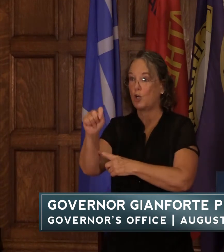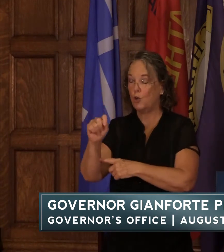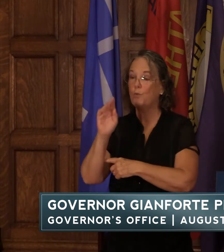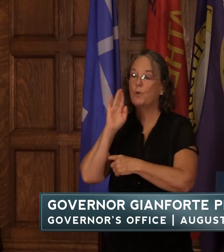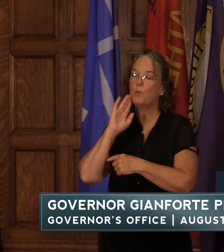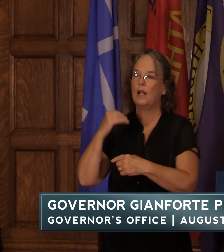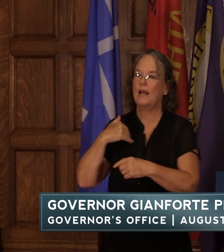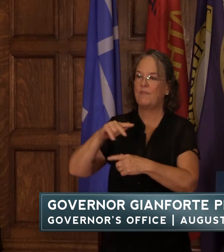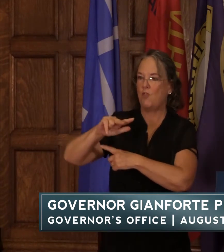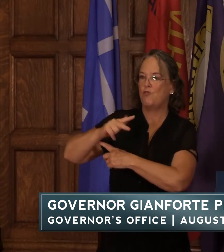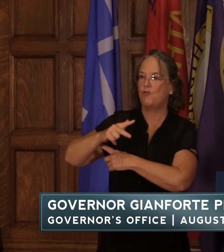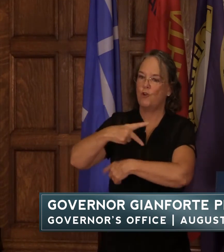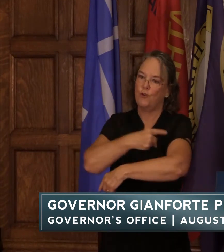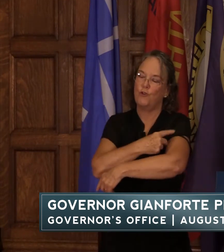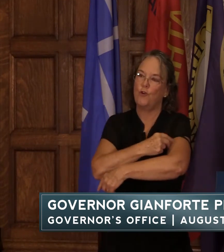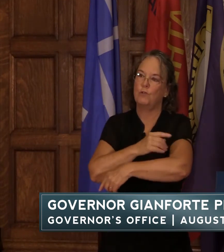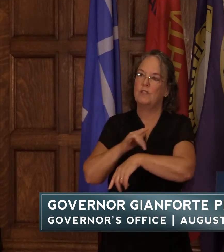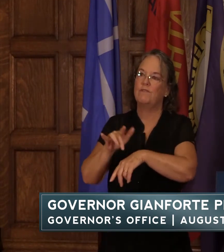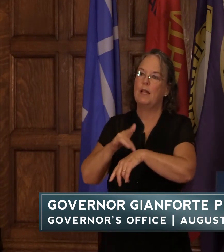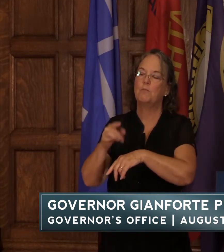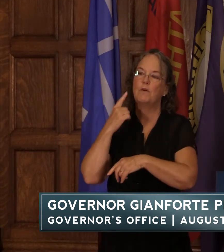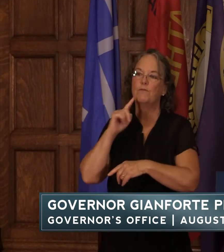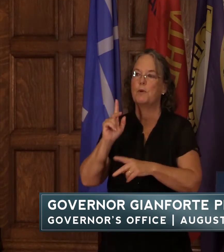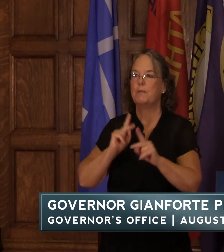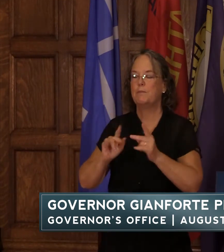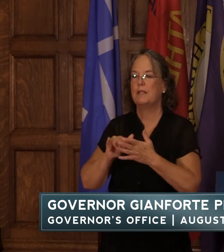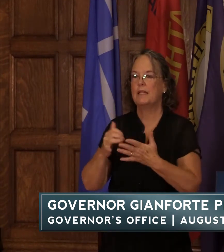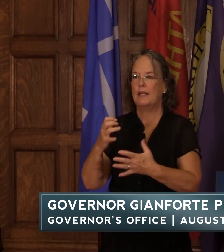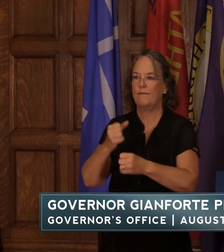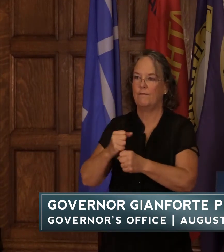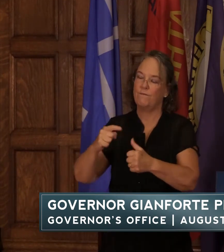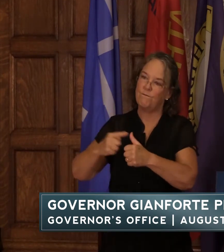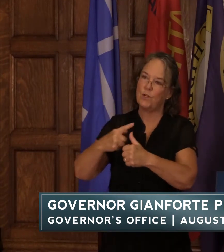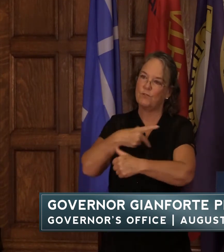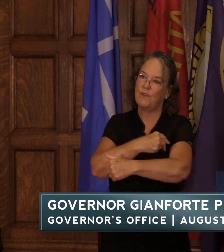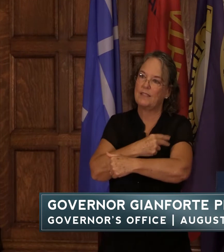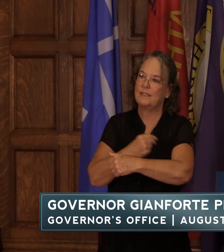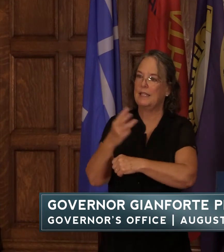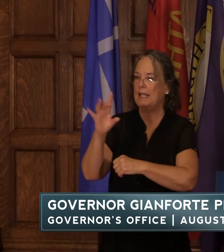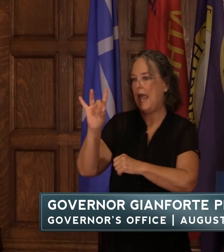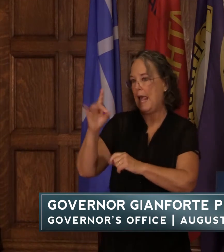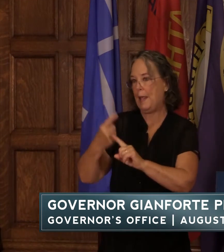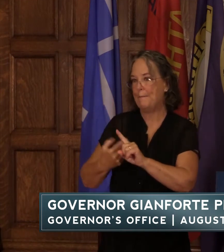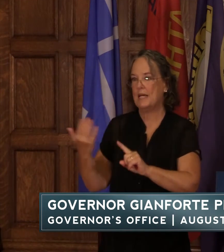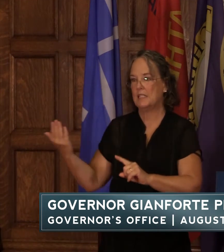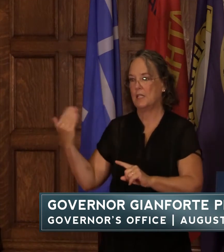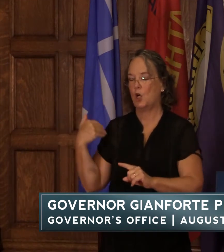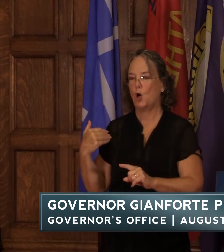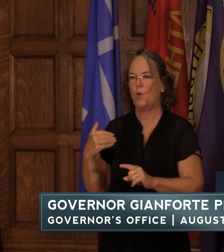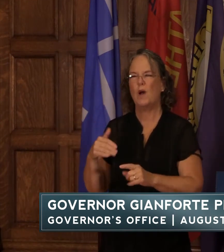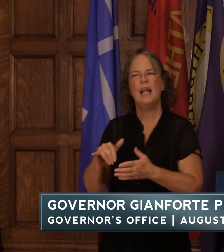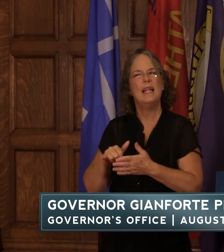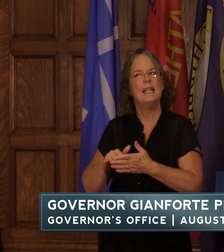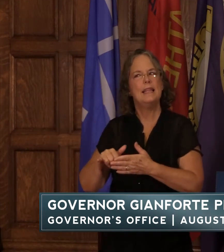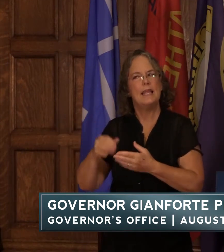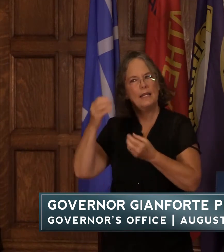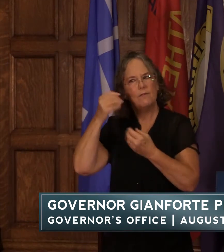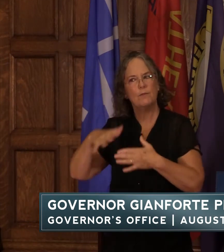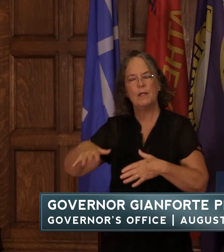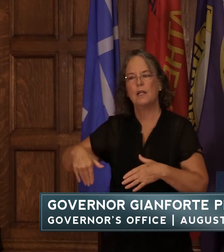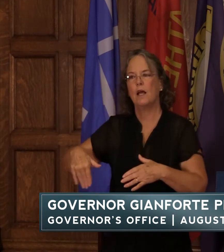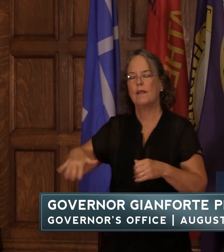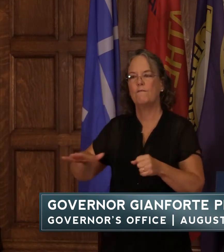those who completed their vaccine series at least eight months ago that information is still coming to us from the cdc and has not yet been approved